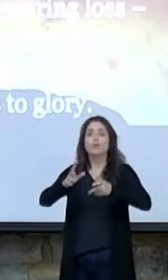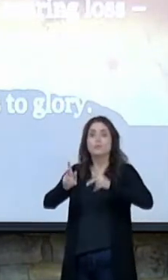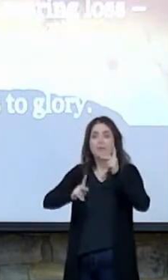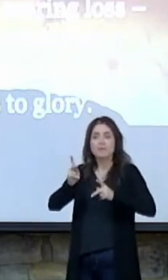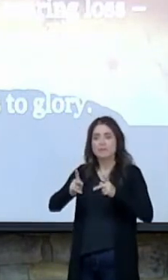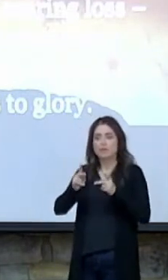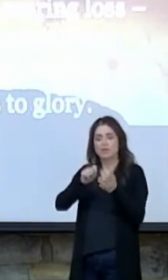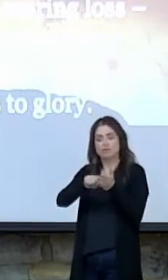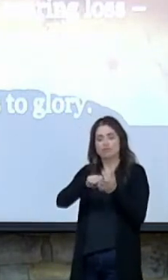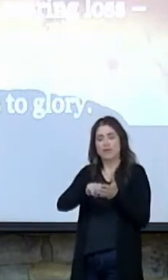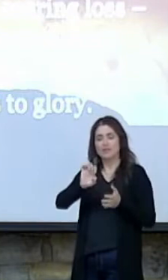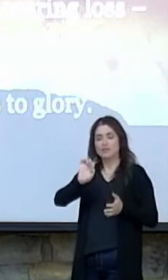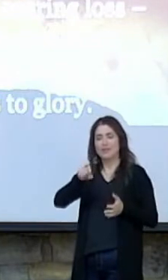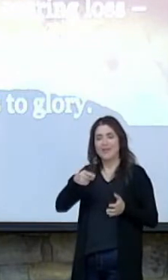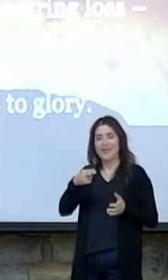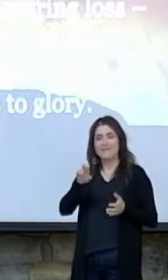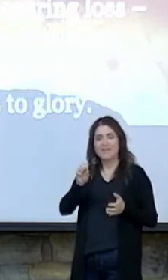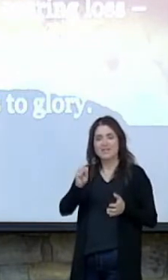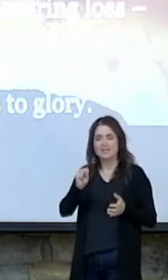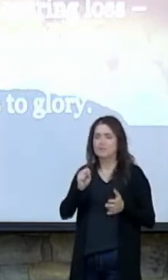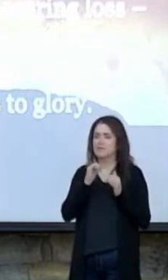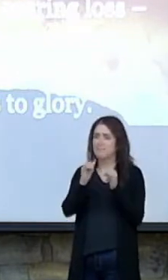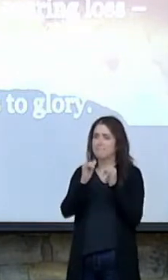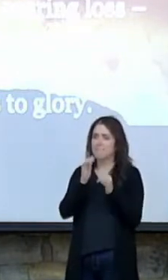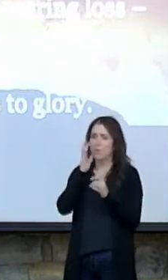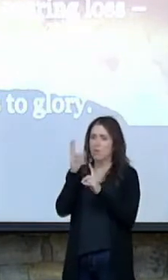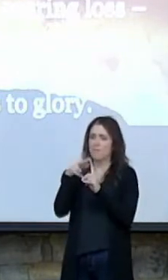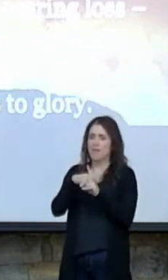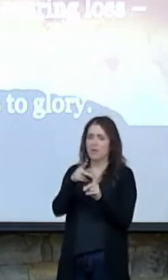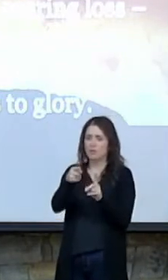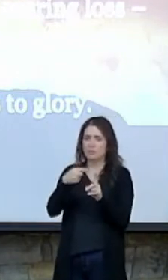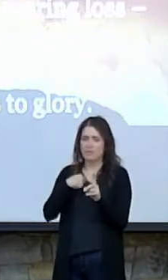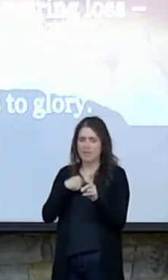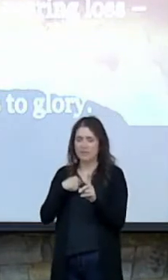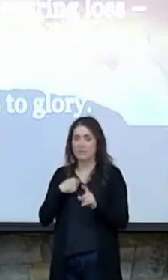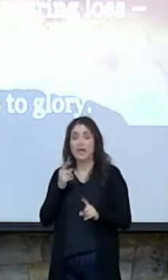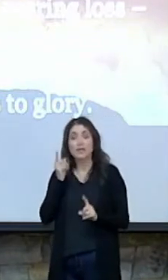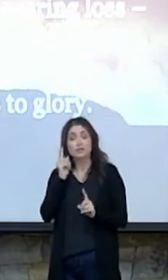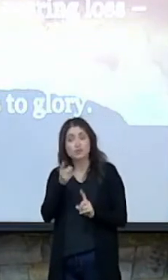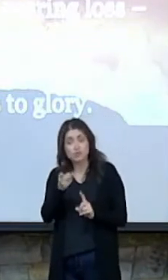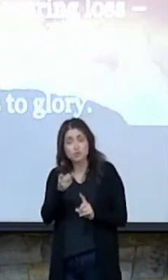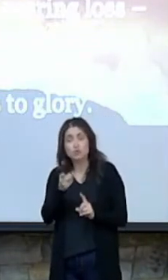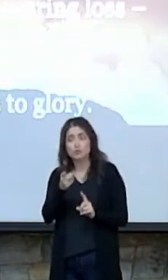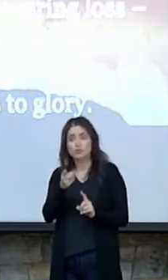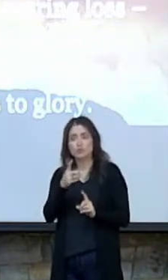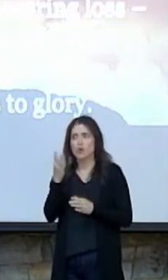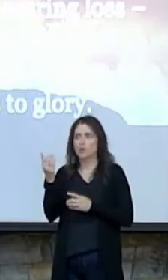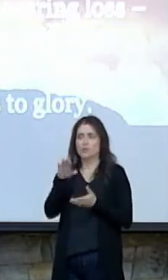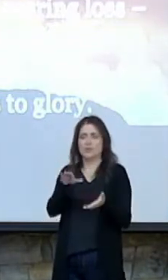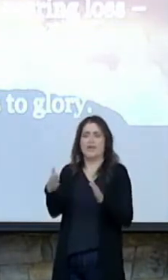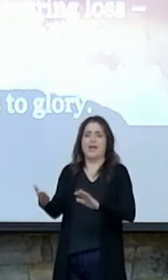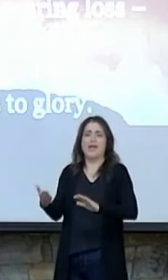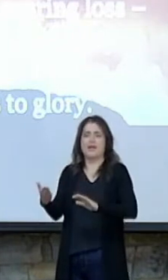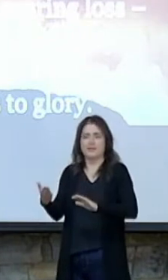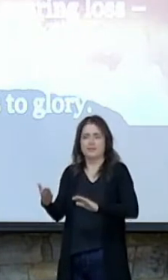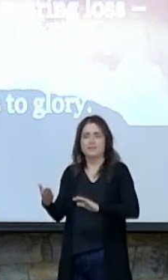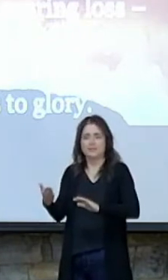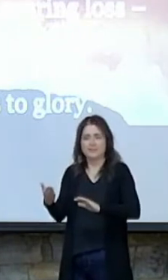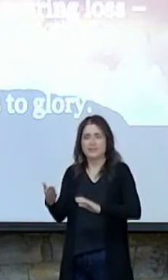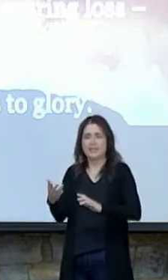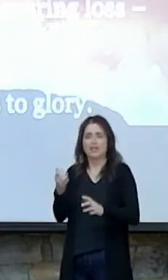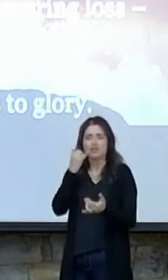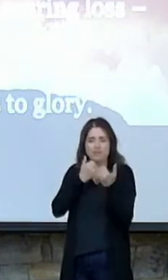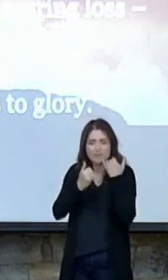same description would apply to you and to me. And you were dead in the trespasses and sins in